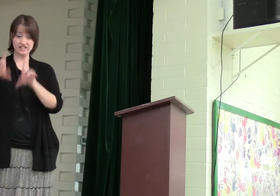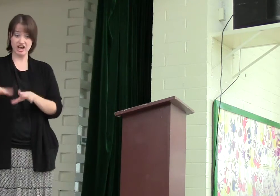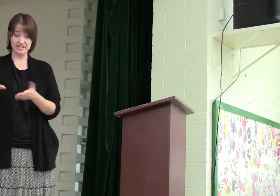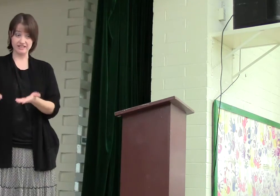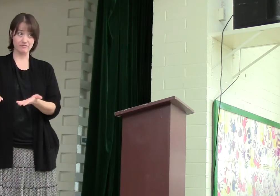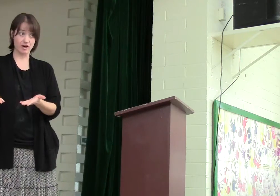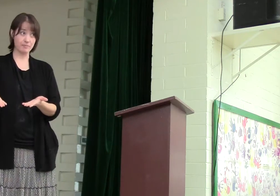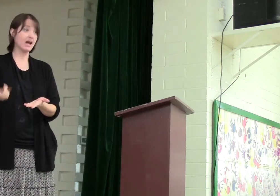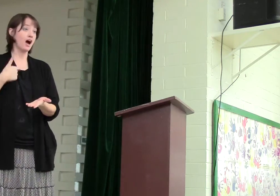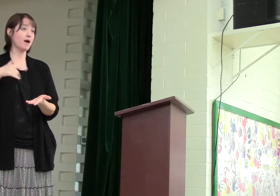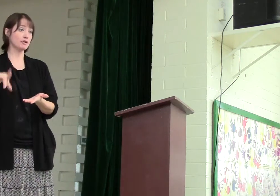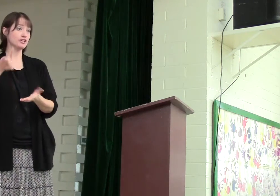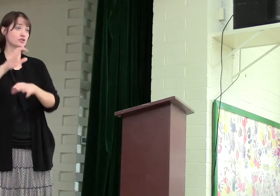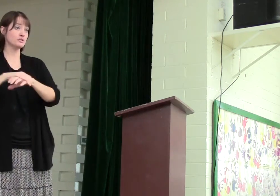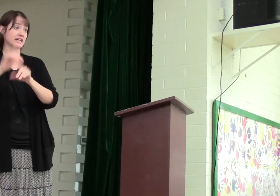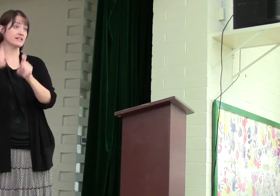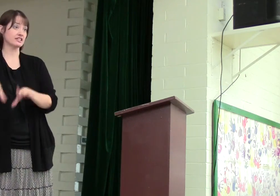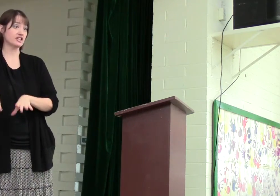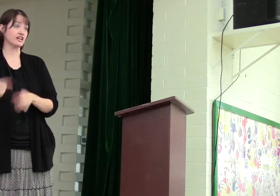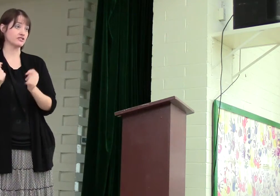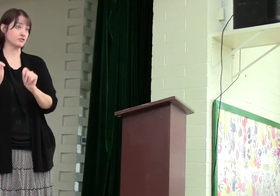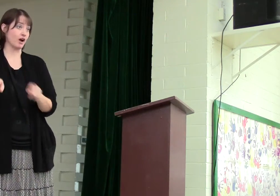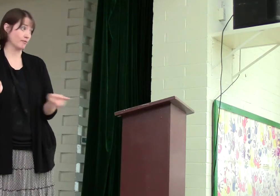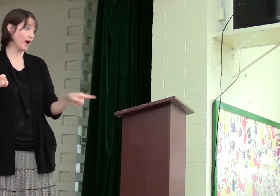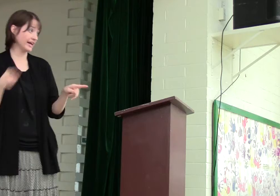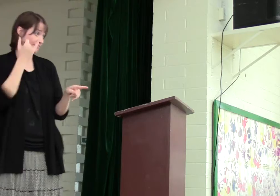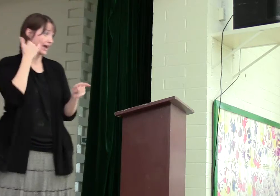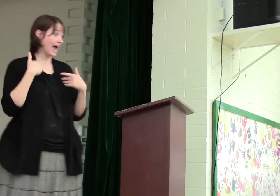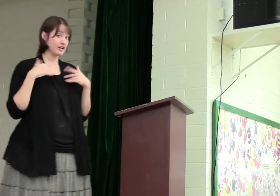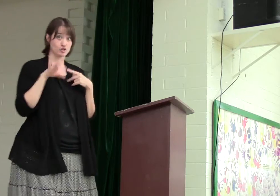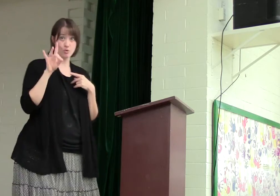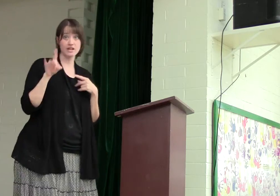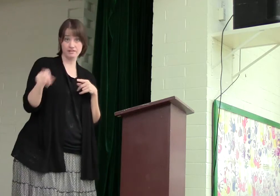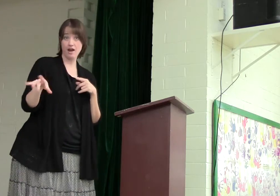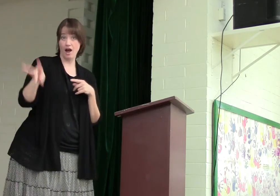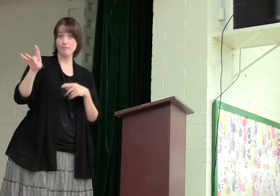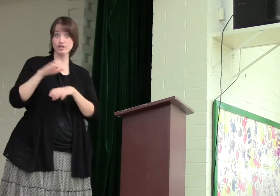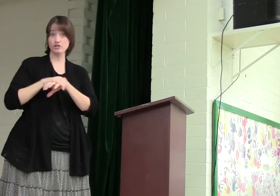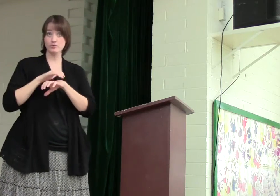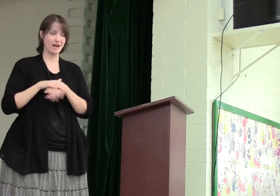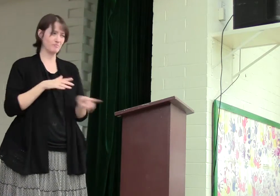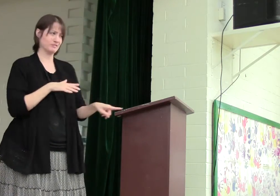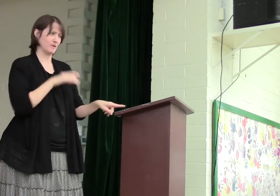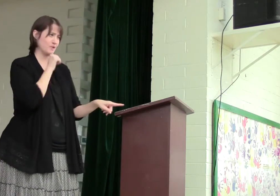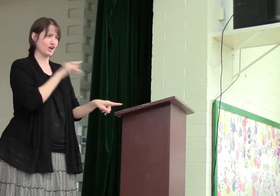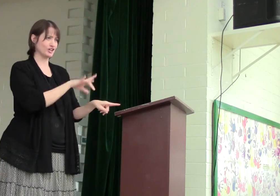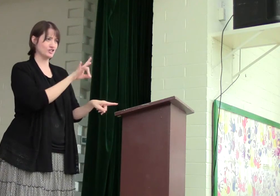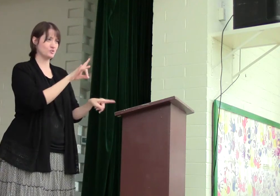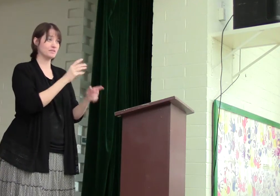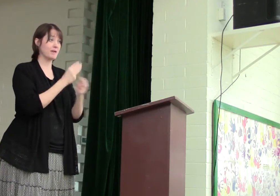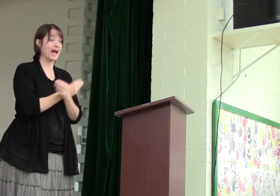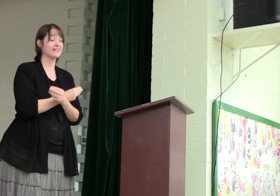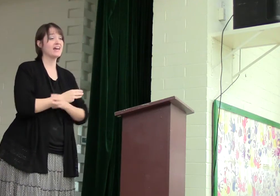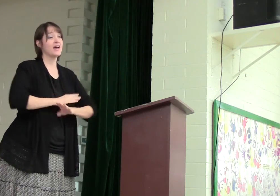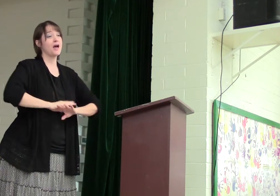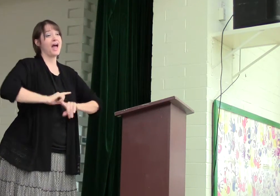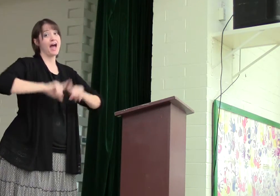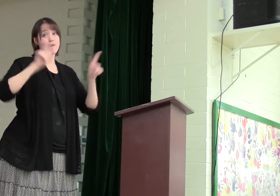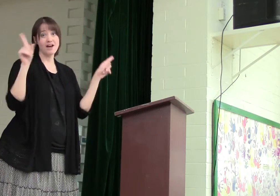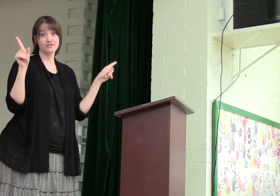test in front of me, I'm going to choose the English test to try, right? If I had a choice, I'm going to choose it. I'm not going to choose the math. However,